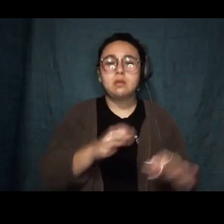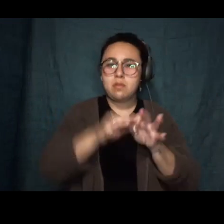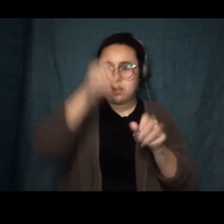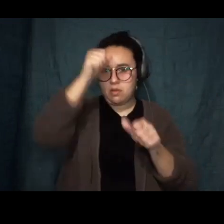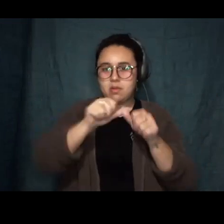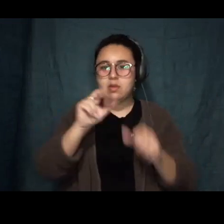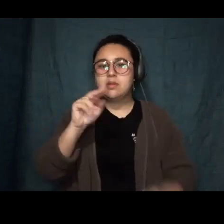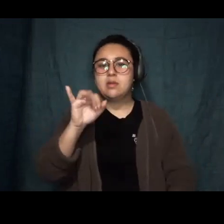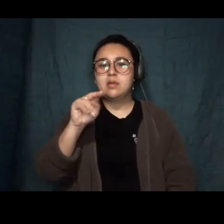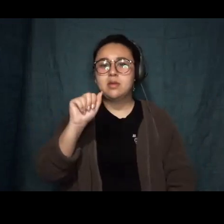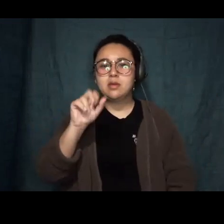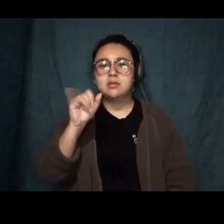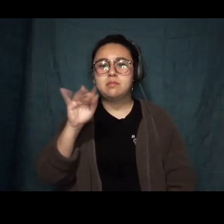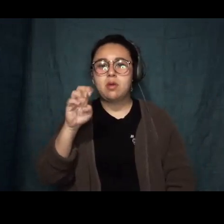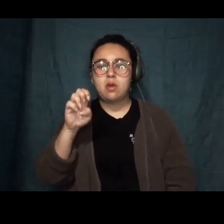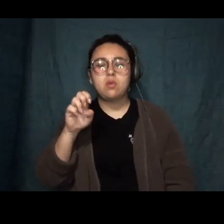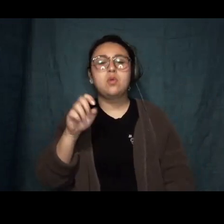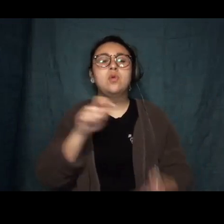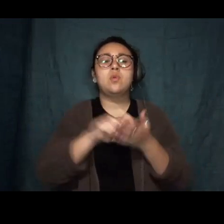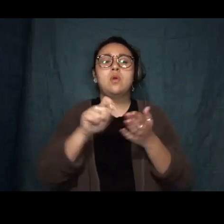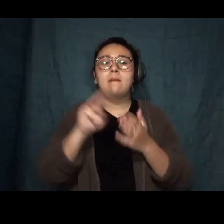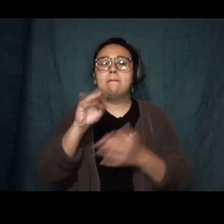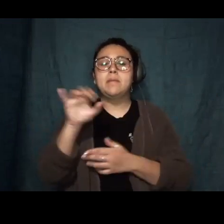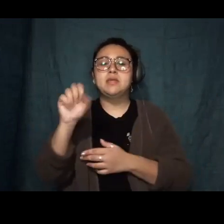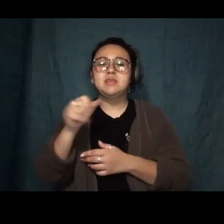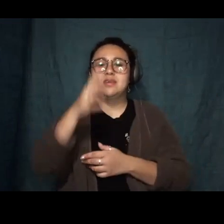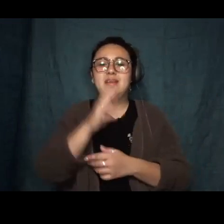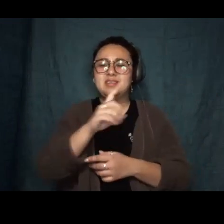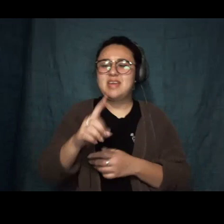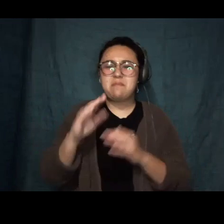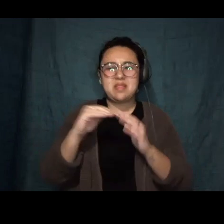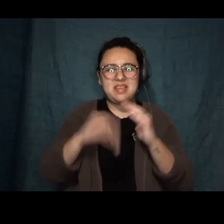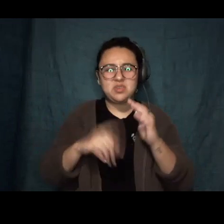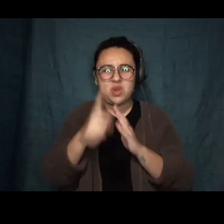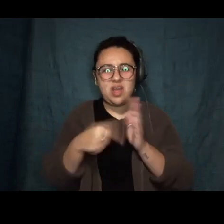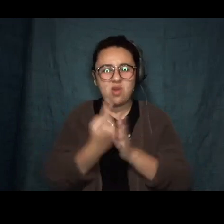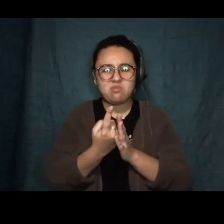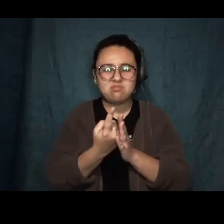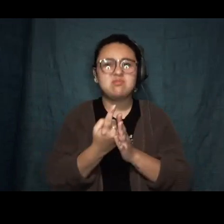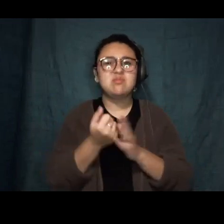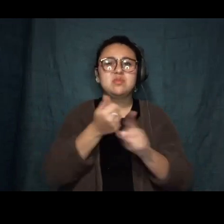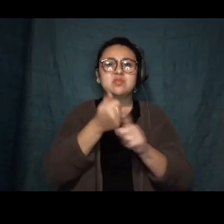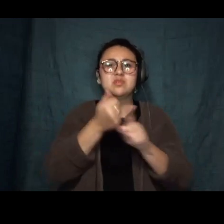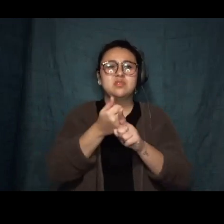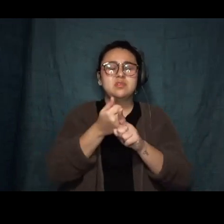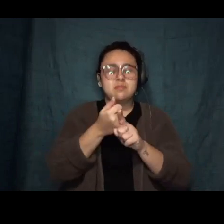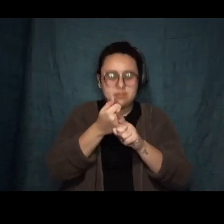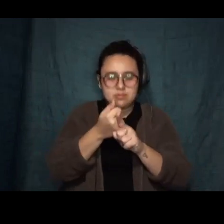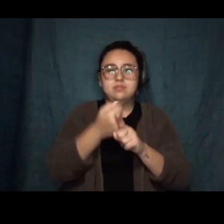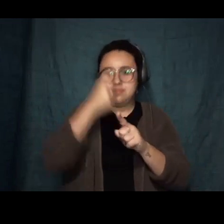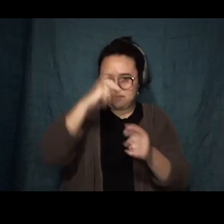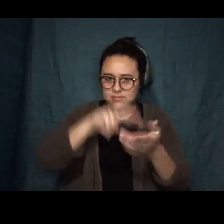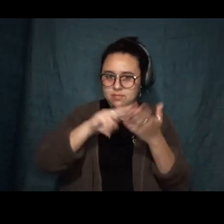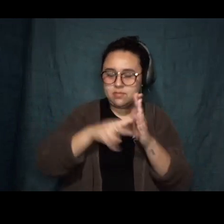Mississippi Goddamn in less than one hour. And she meant every word, from the